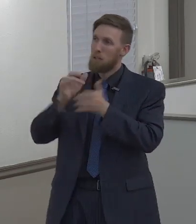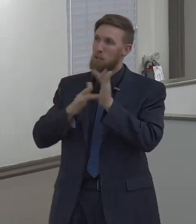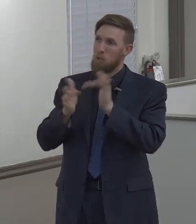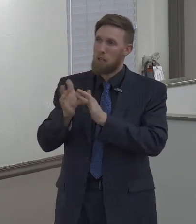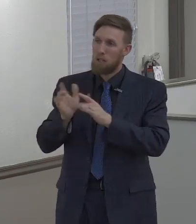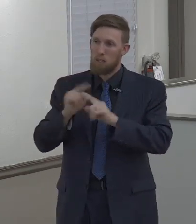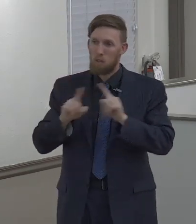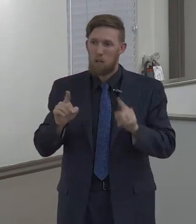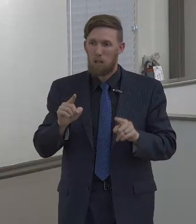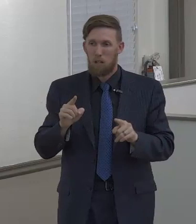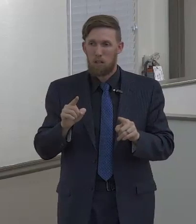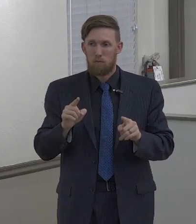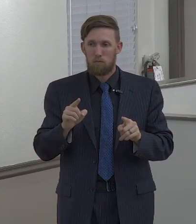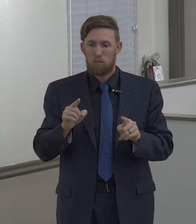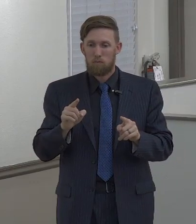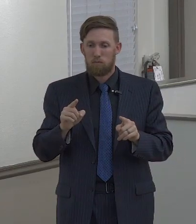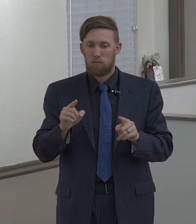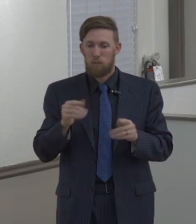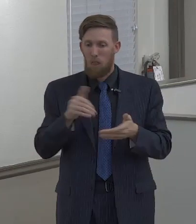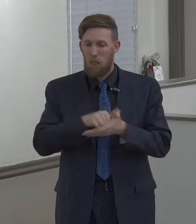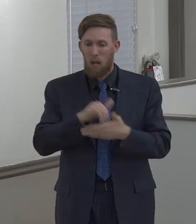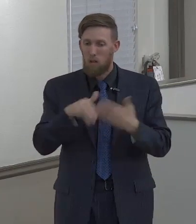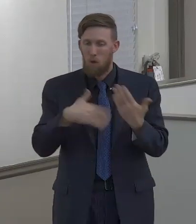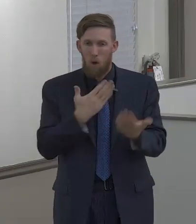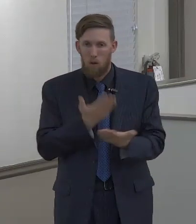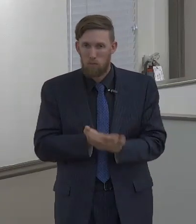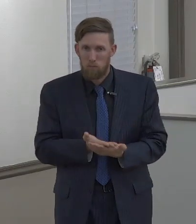and trust in Jesus but that's all they wanted out of it.